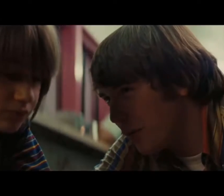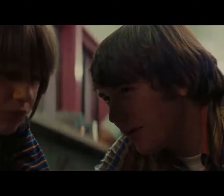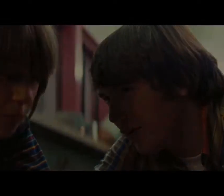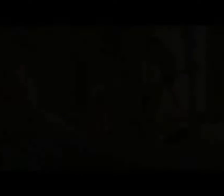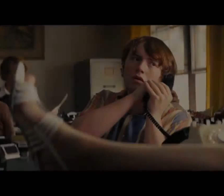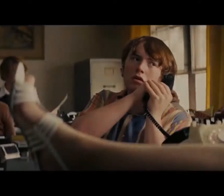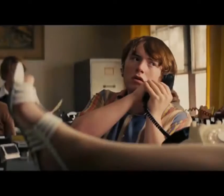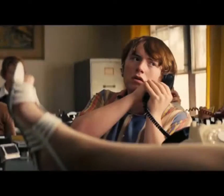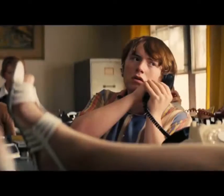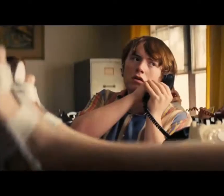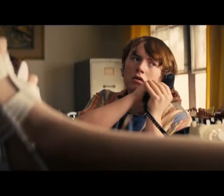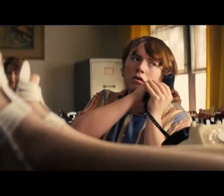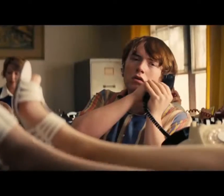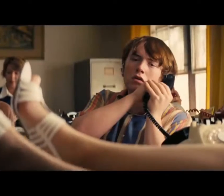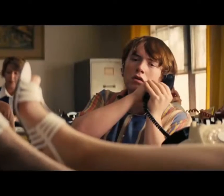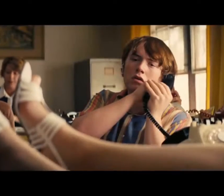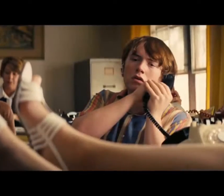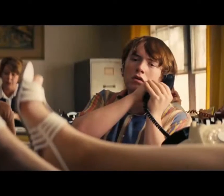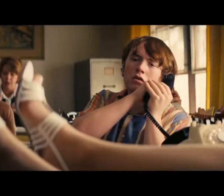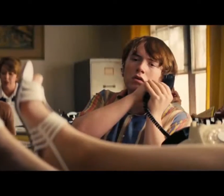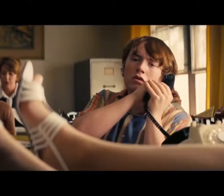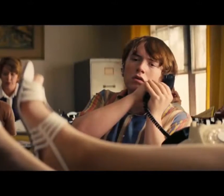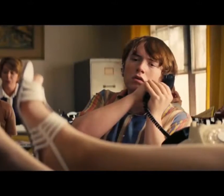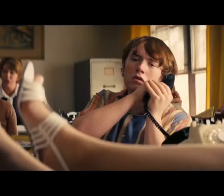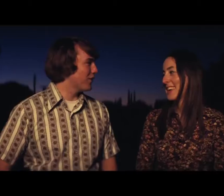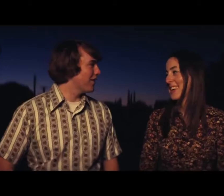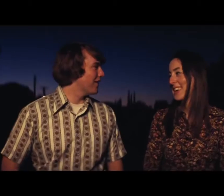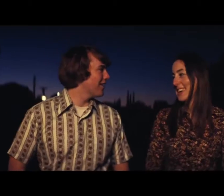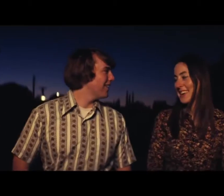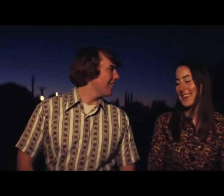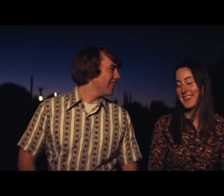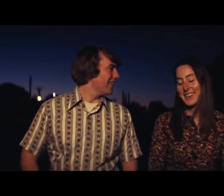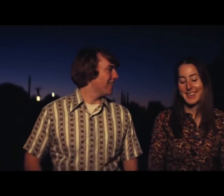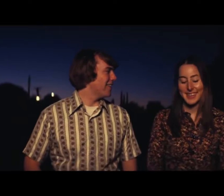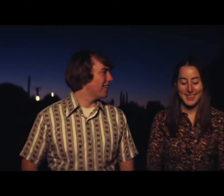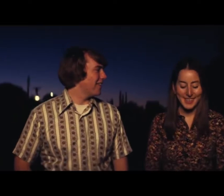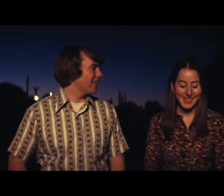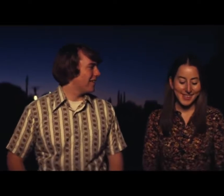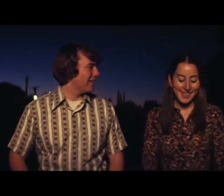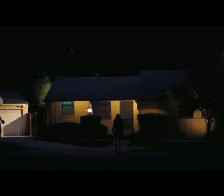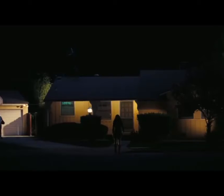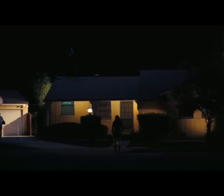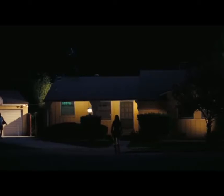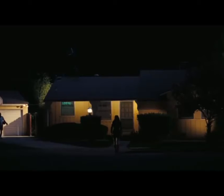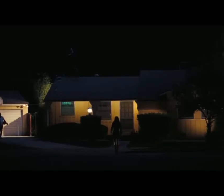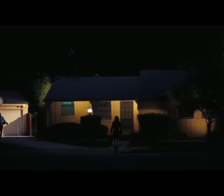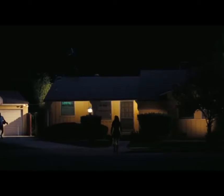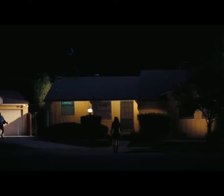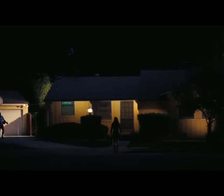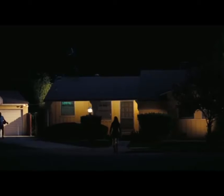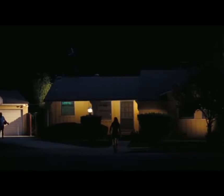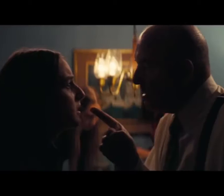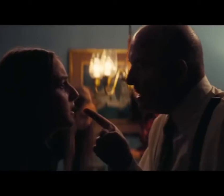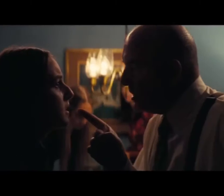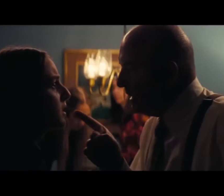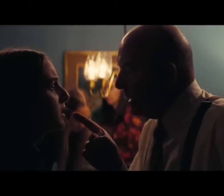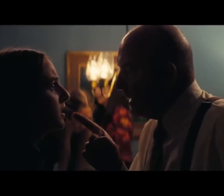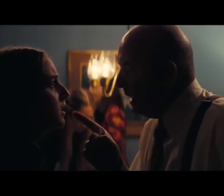to one day But her mommy is yelling no And her daddy has told her to go Listen young